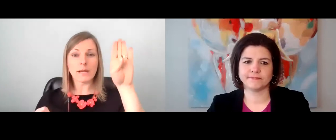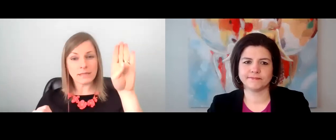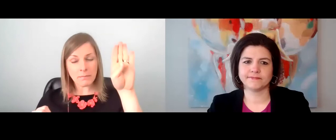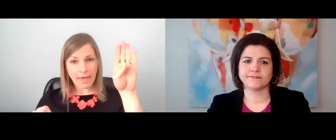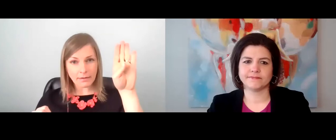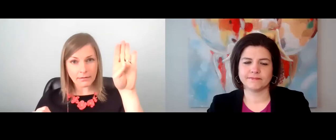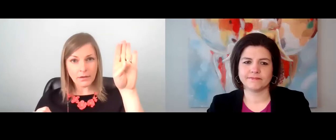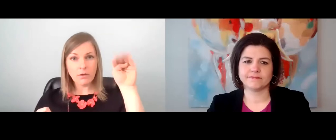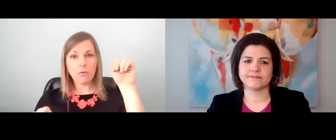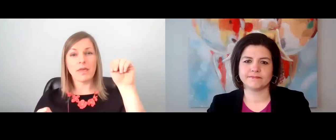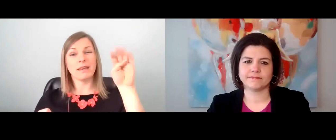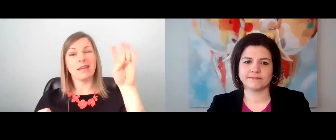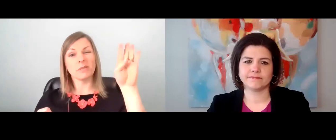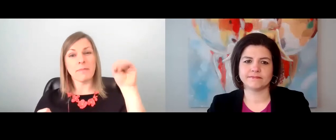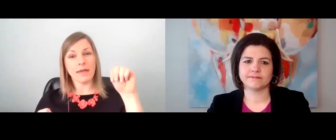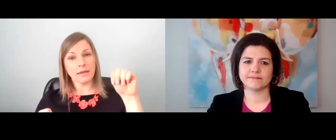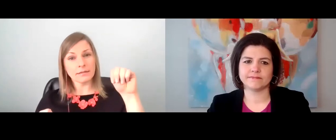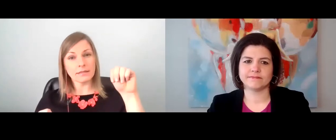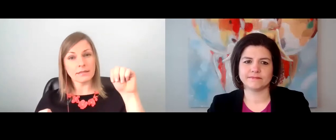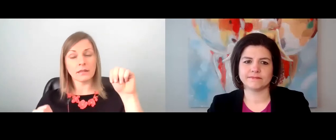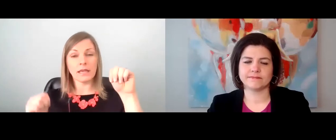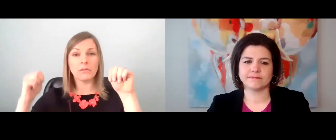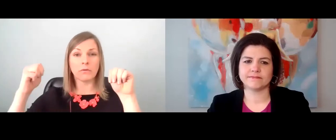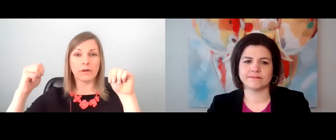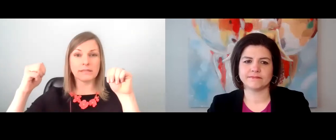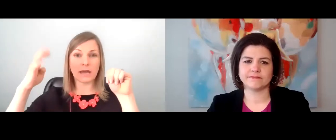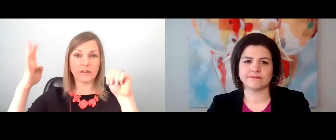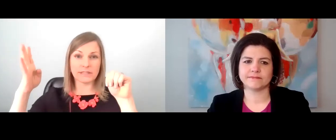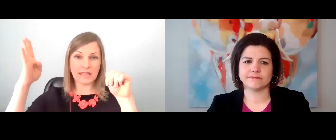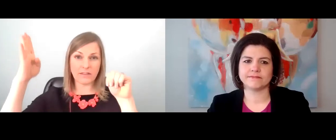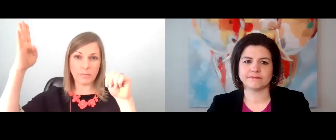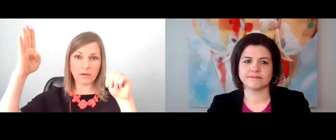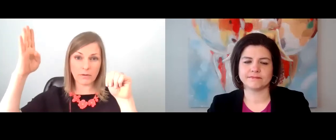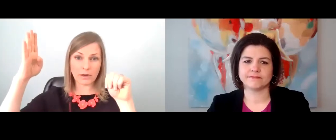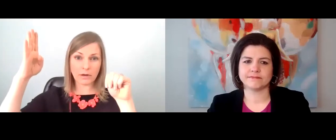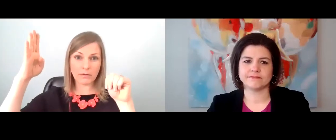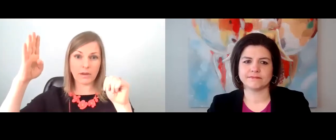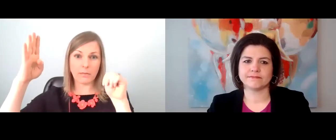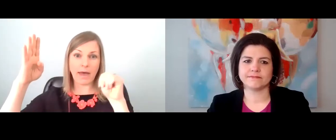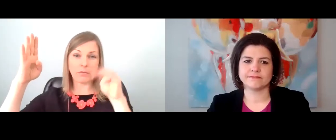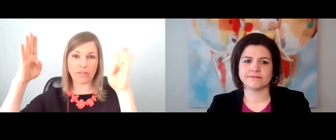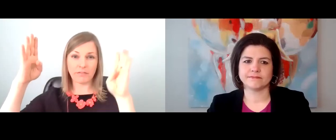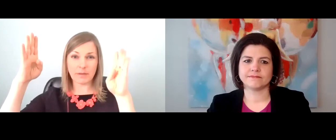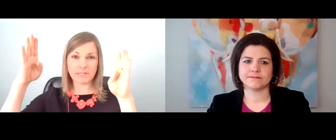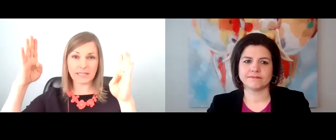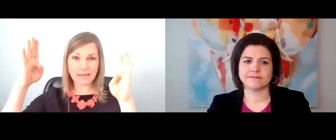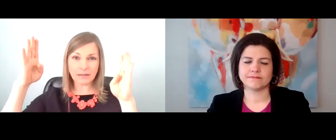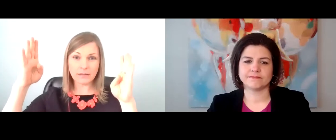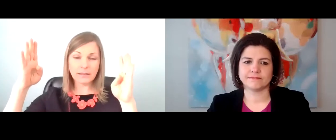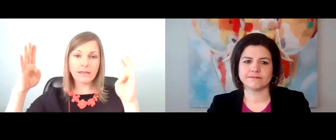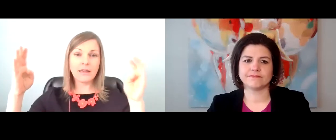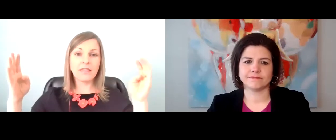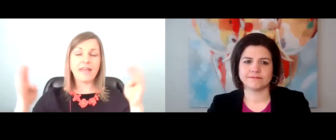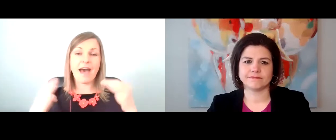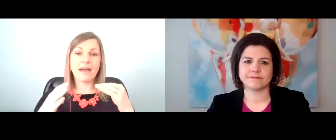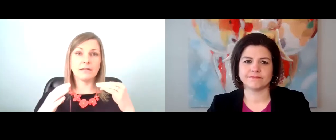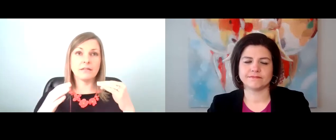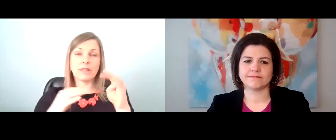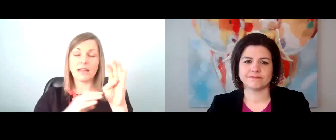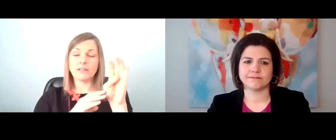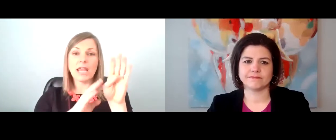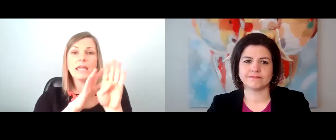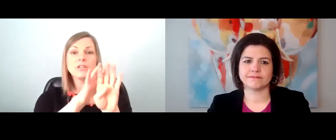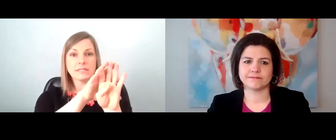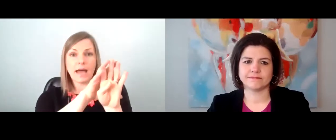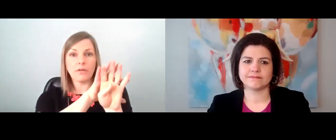that need wasn't met, or that need was met inconsistently, or instead of a safe big critter, they're met with a flipped lid, that,